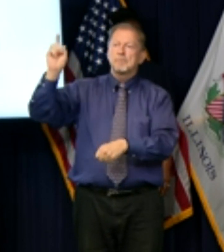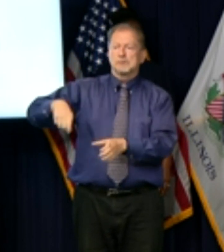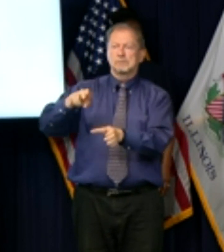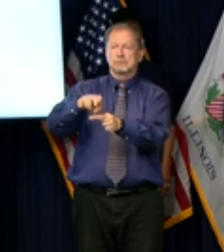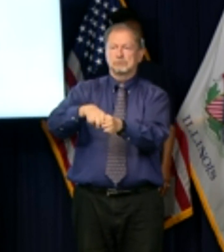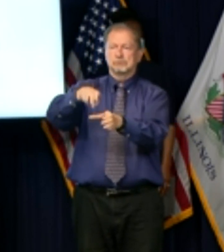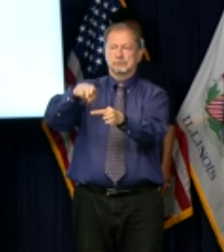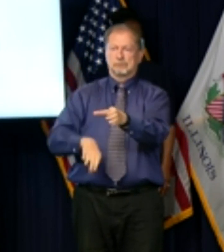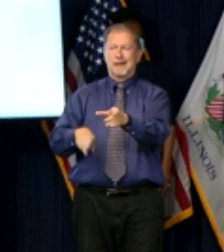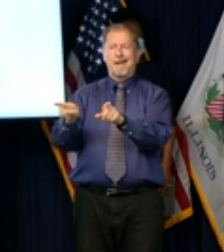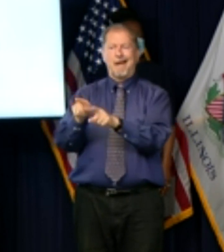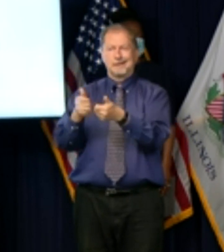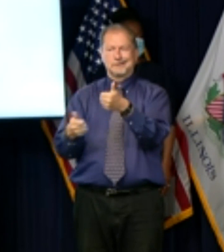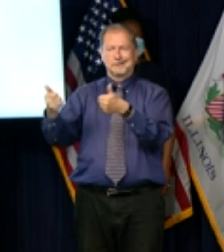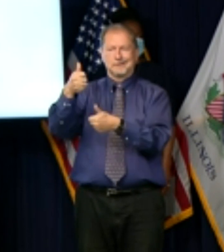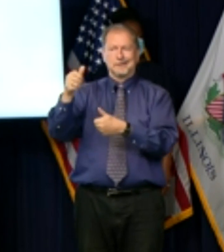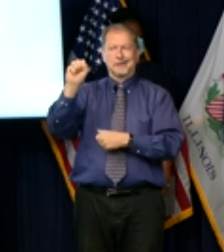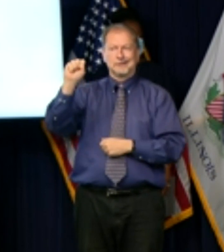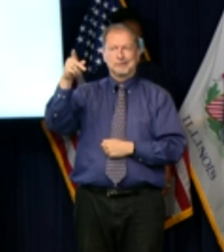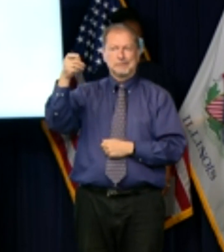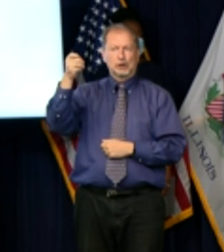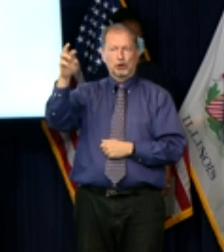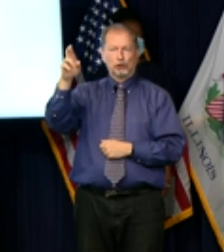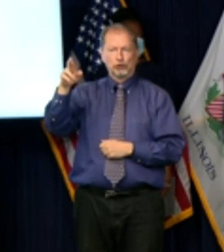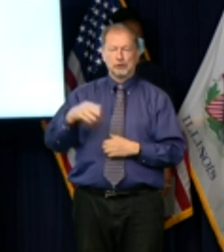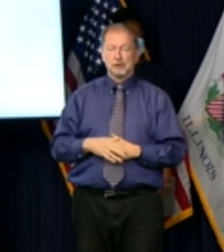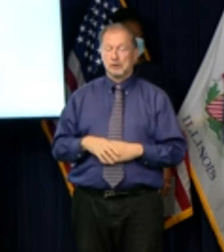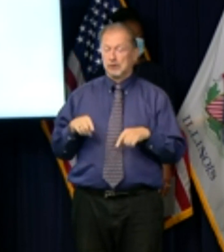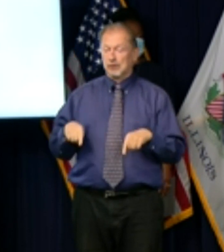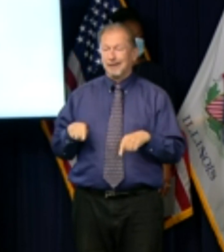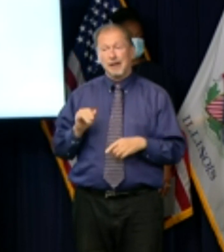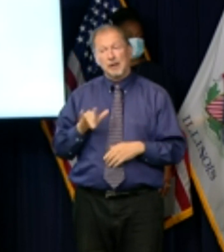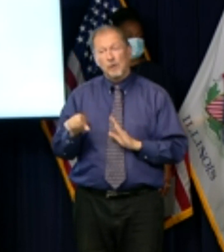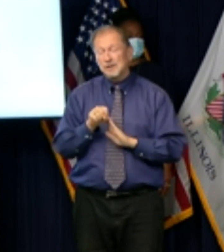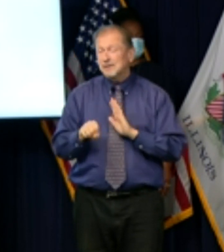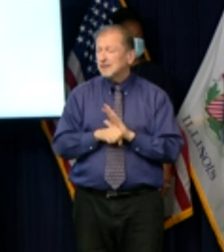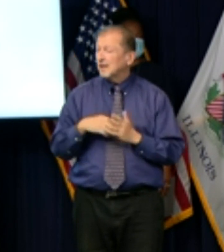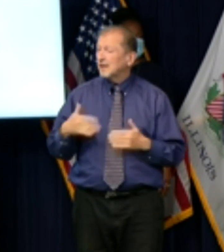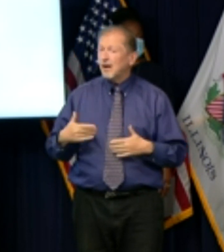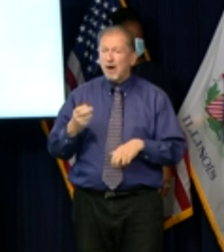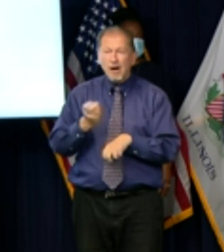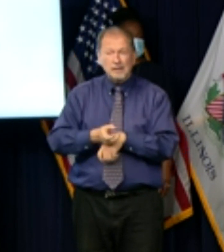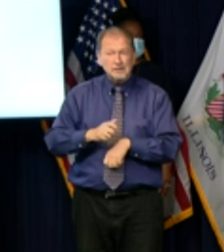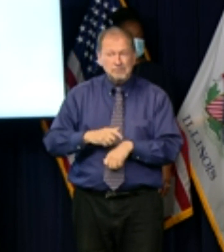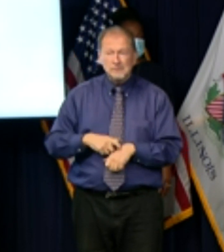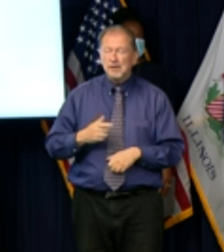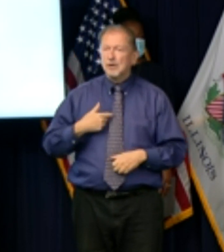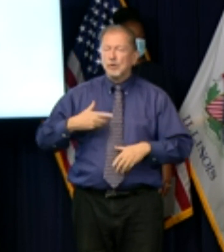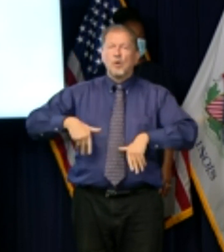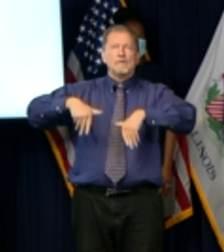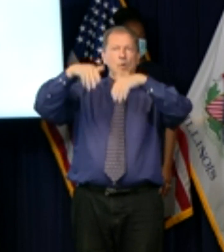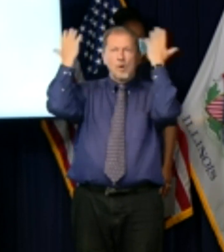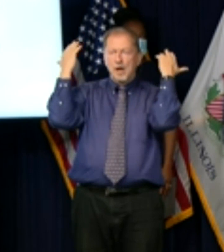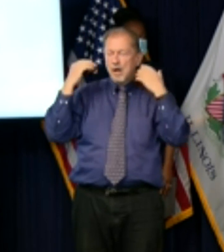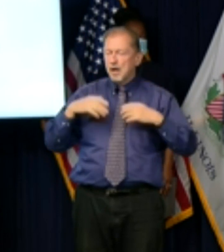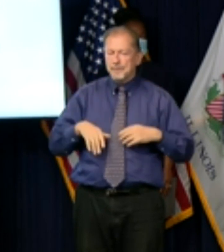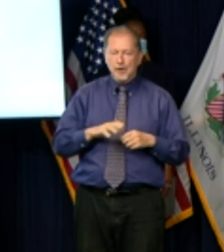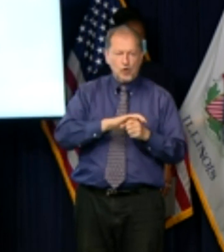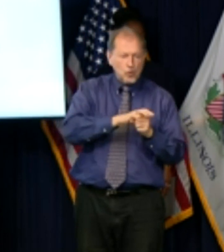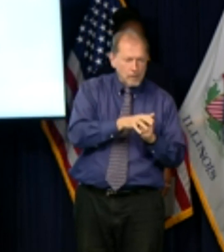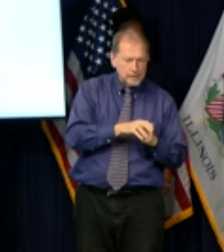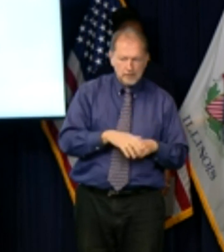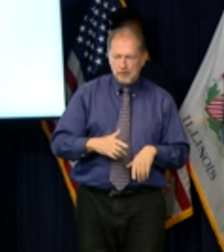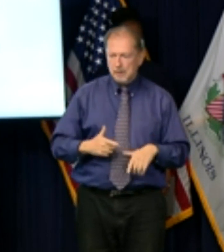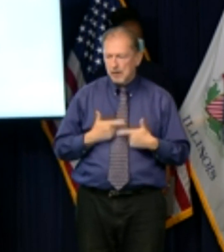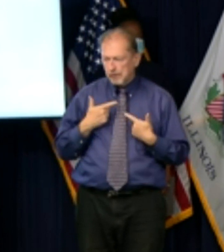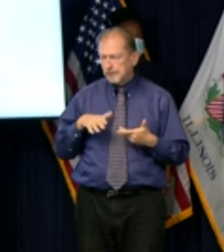we are at an incredibly difficult moment in our state we are all overwhelmed with decisions of life and death and